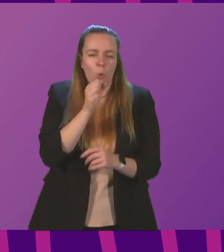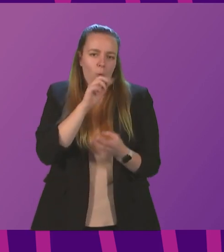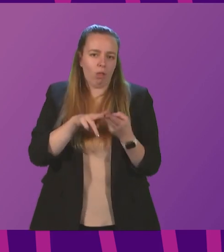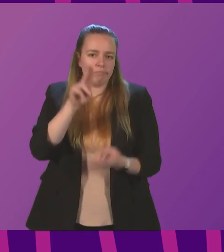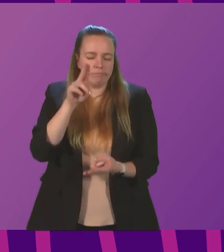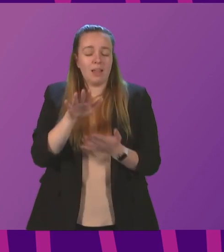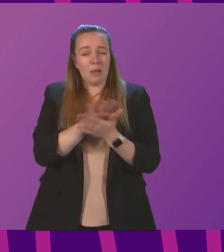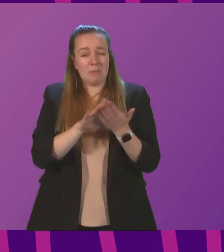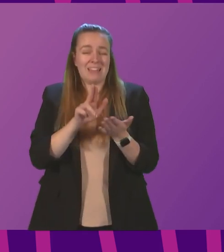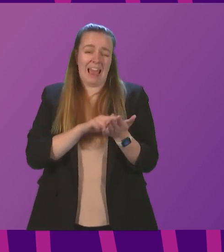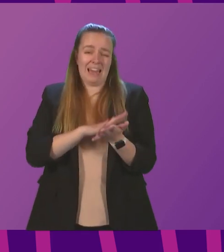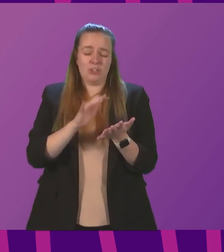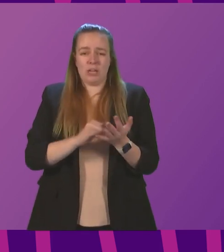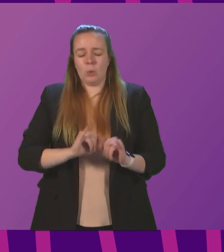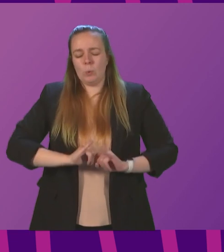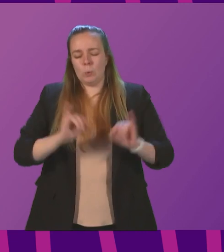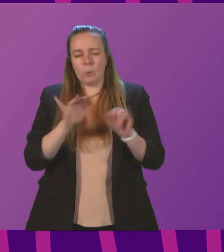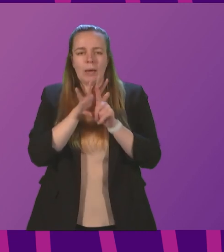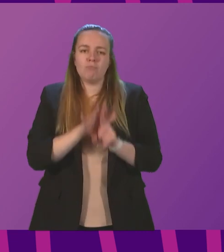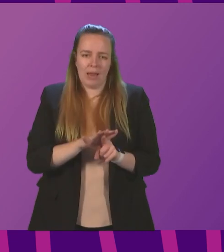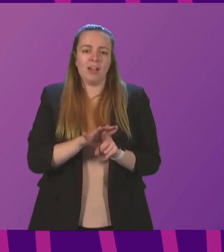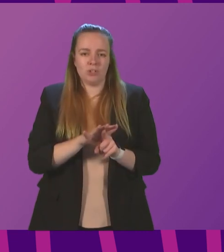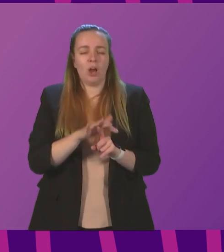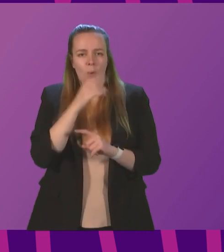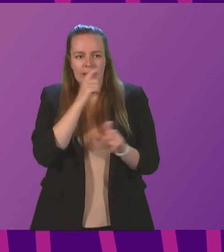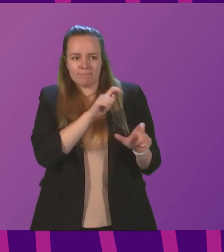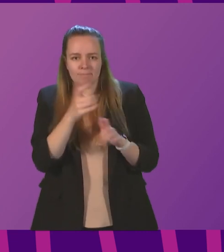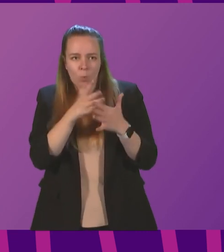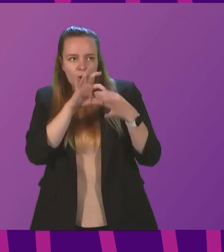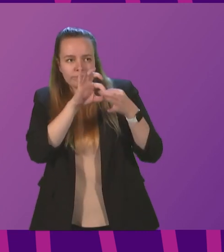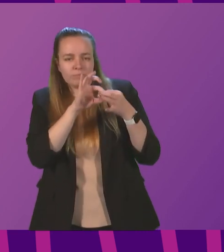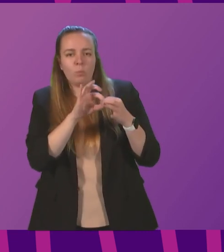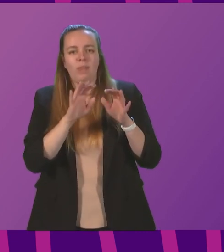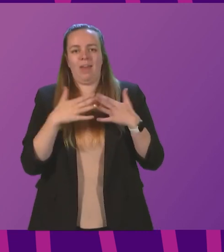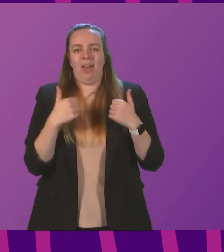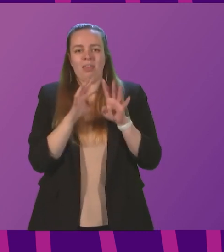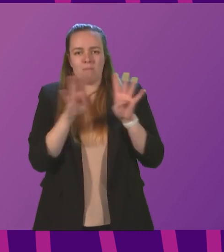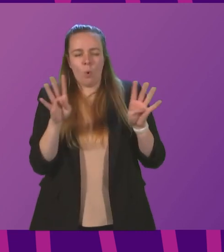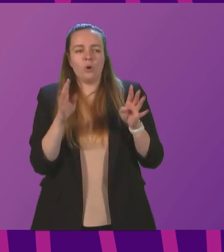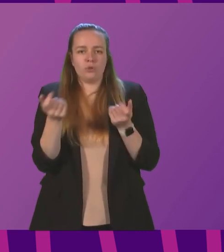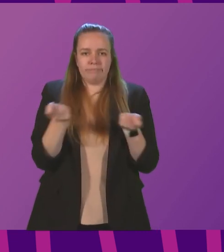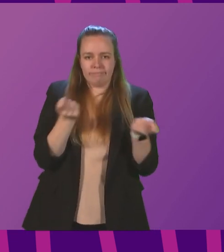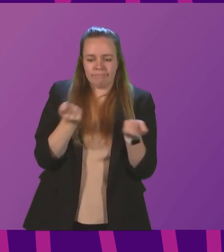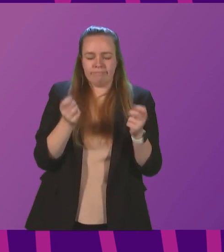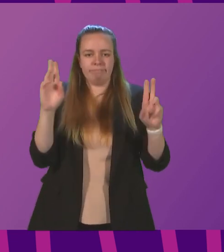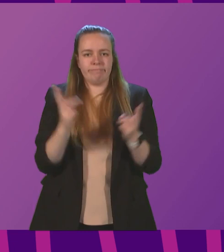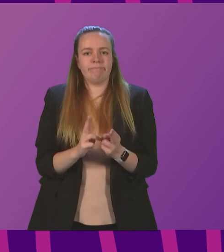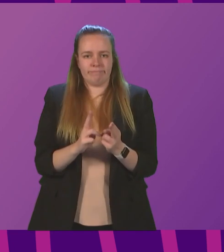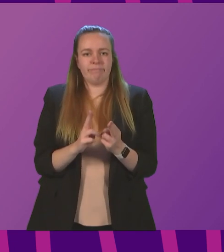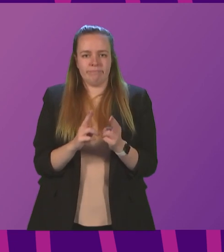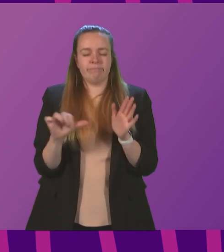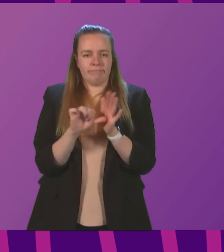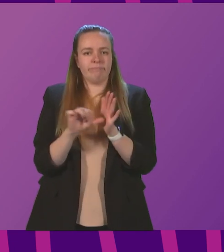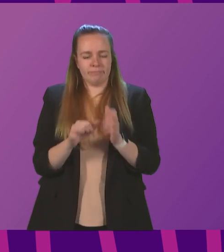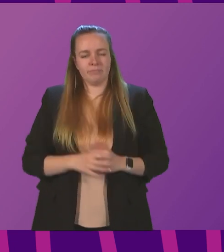means that the NHS is under extreme pressure, and we continue to work closely with health boards to address and mitigate these pressures as far